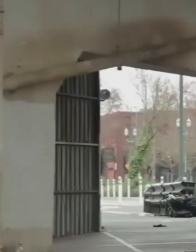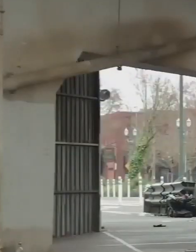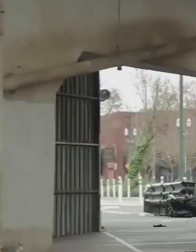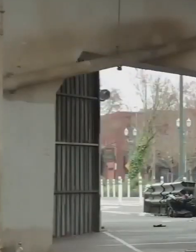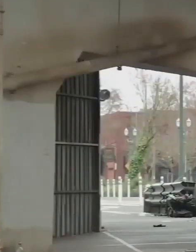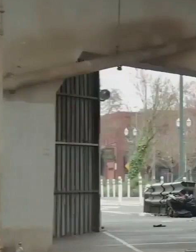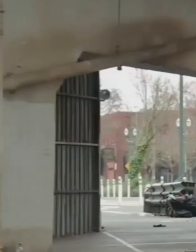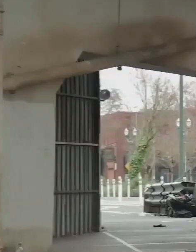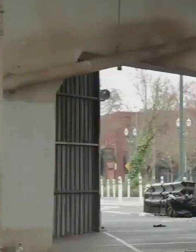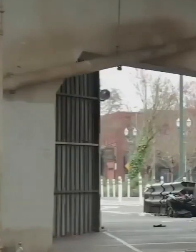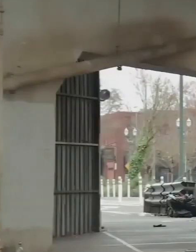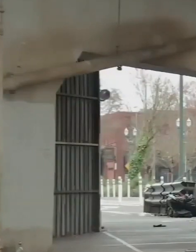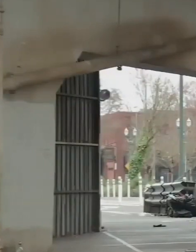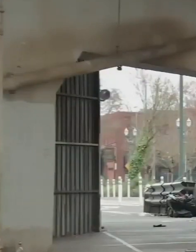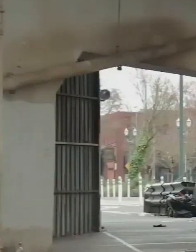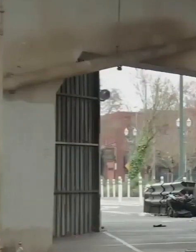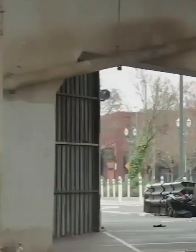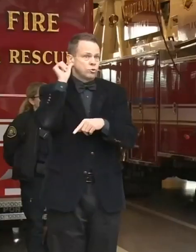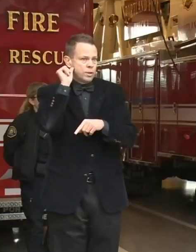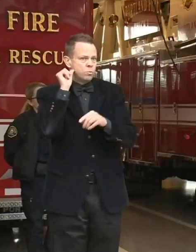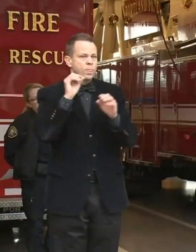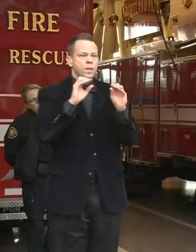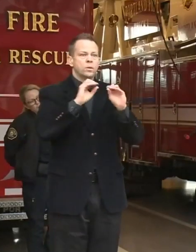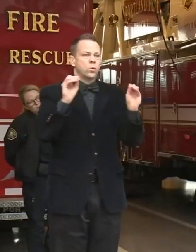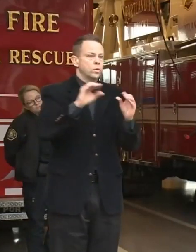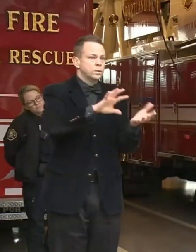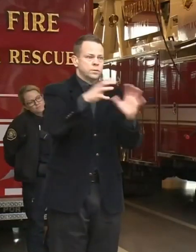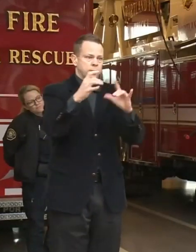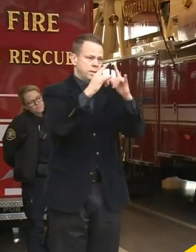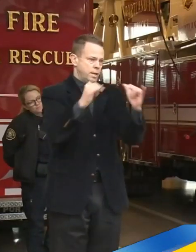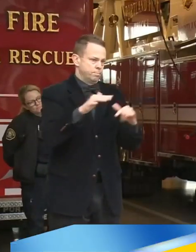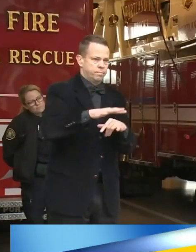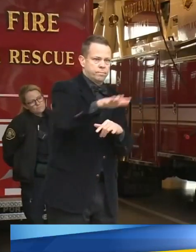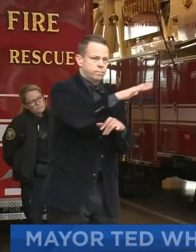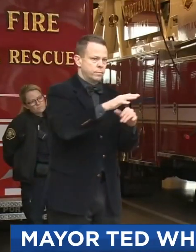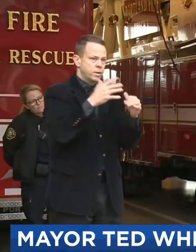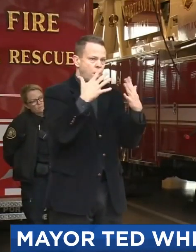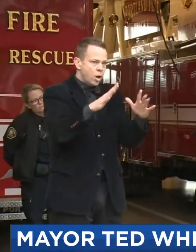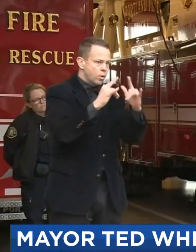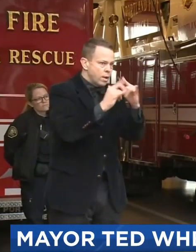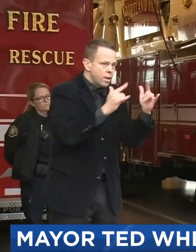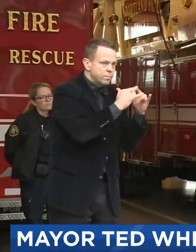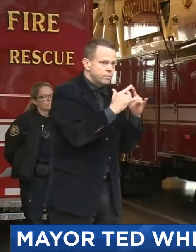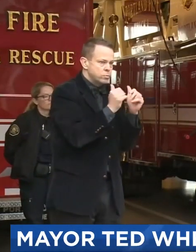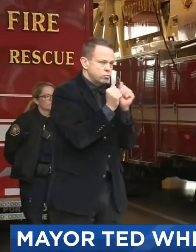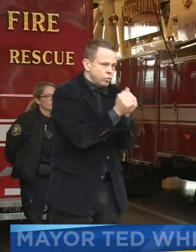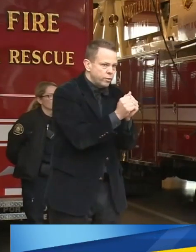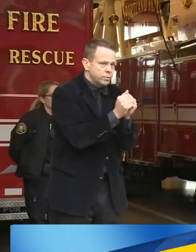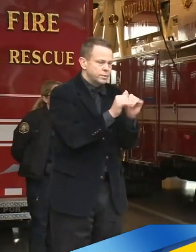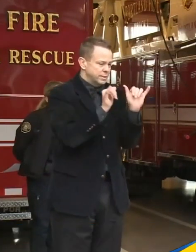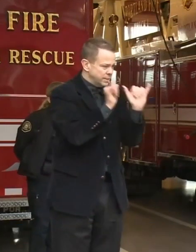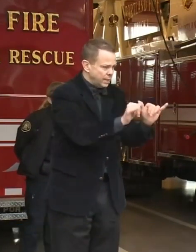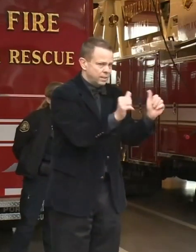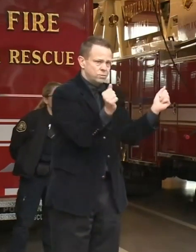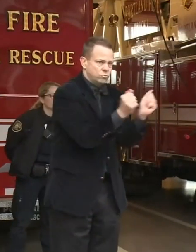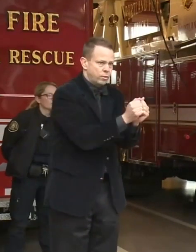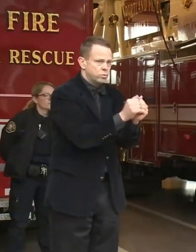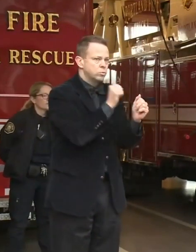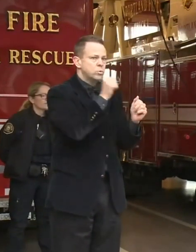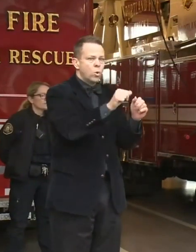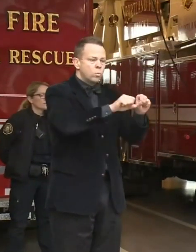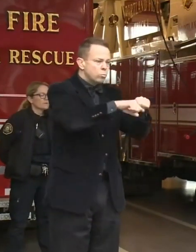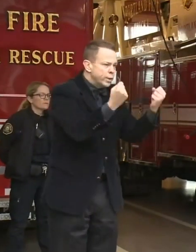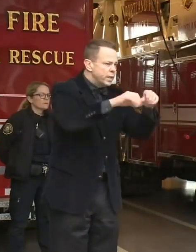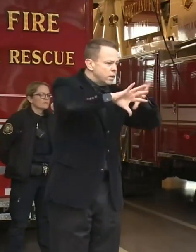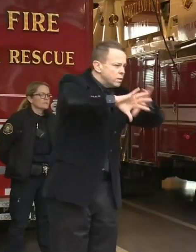on Monday to not disrupt camps. If we have groups of people that are already camping together, they should stay together. We should not be breaking those